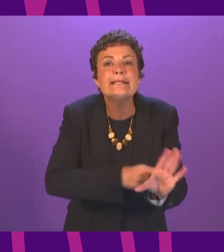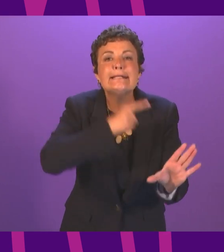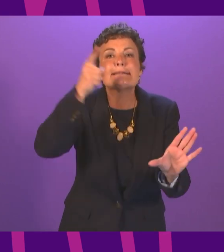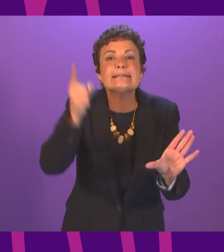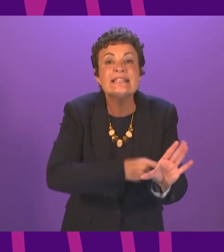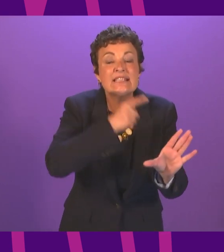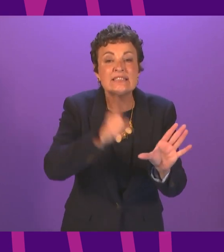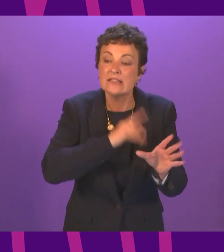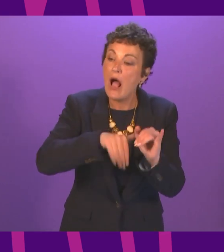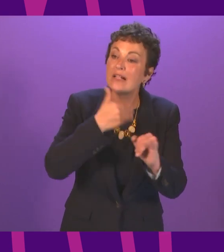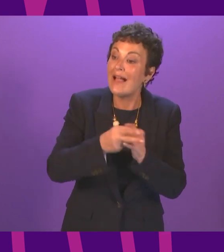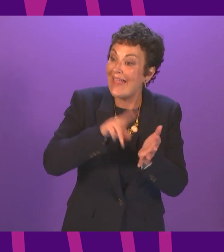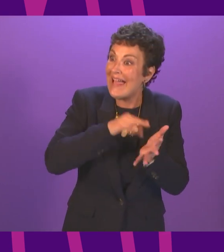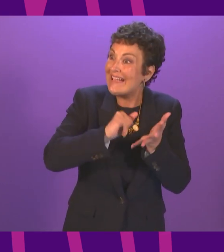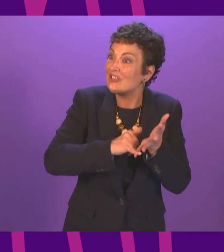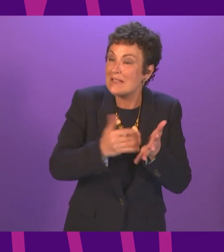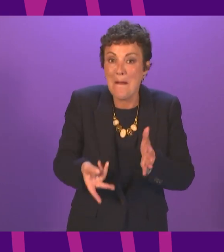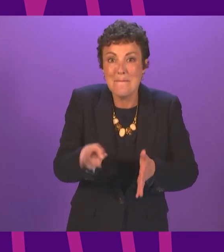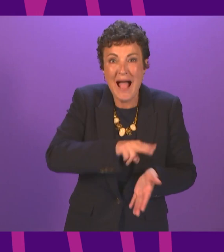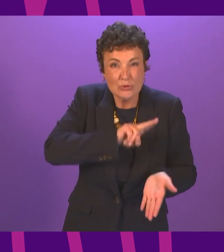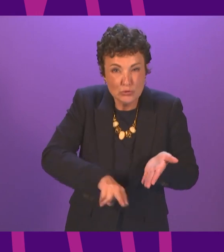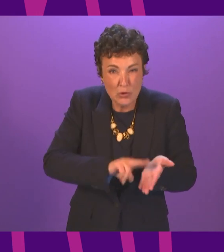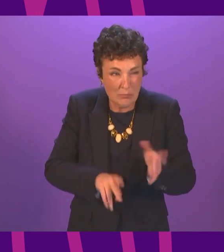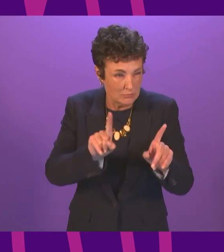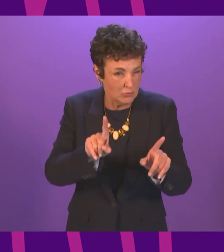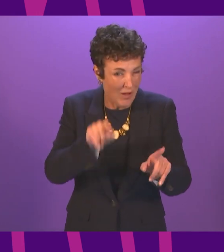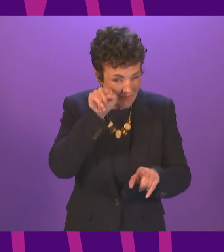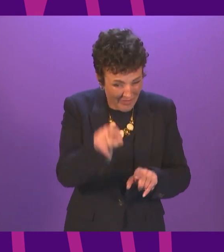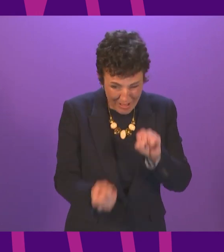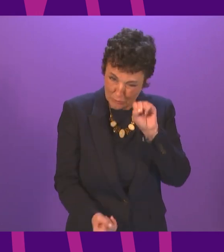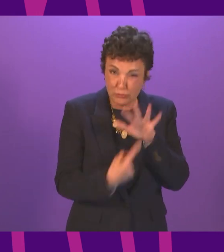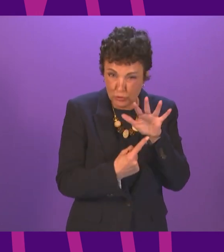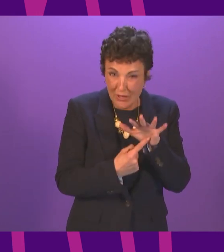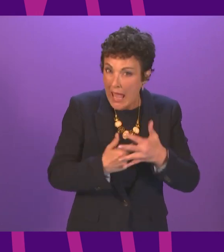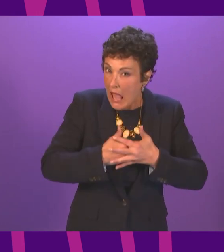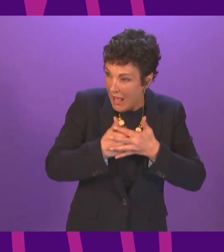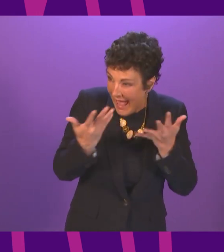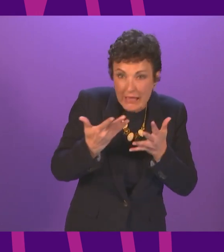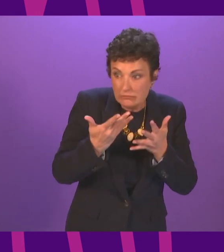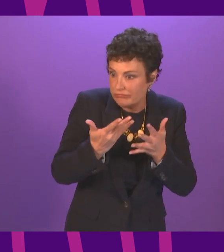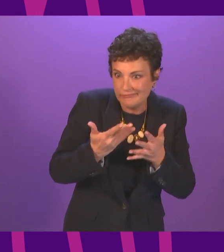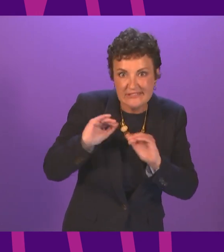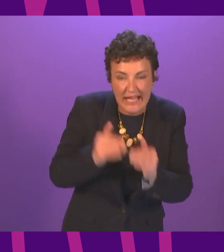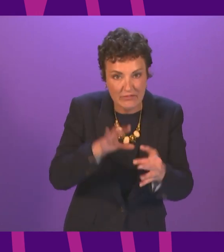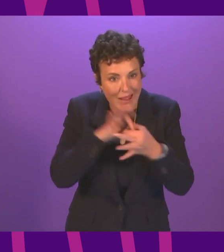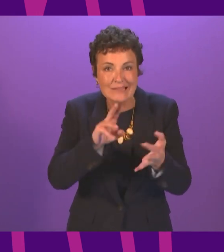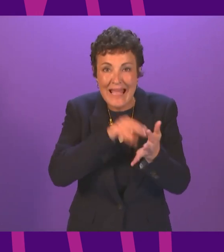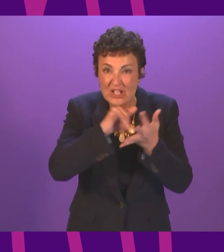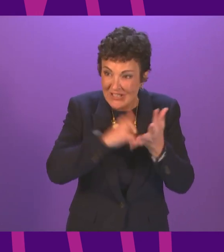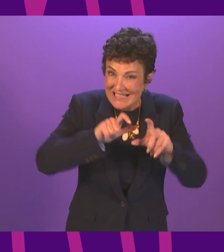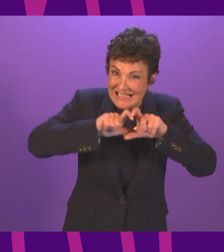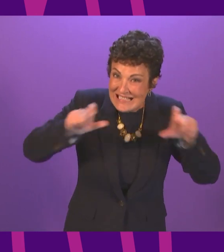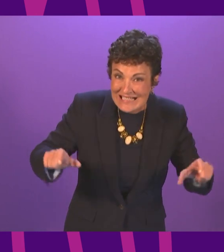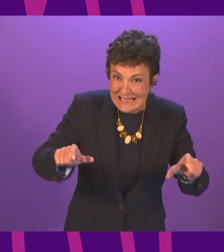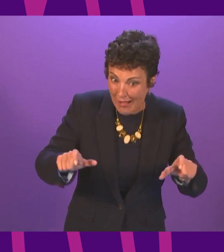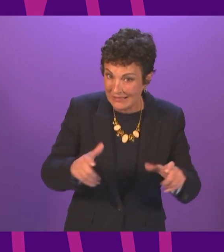for the NHS to recover and when such a crucial matter as the recovery of NHS services in Scotland is still